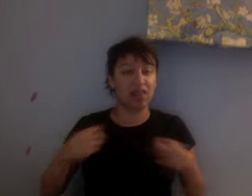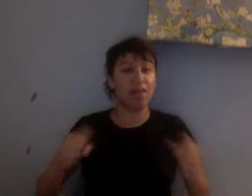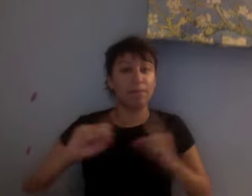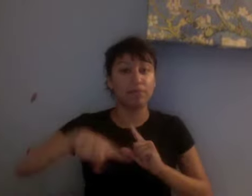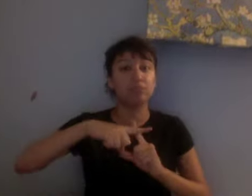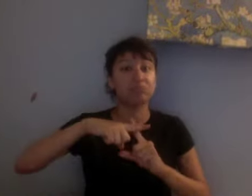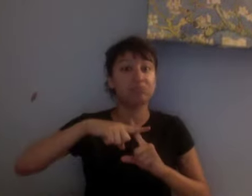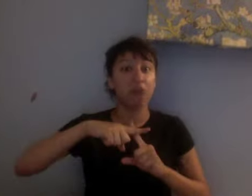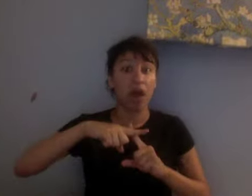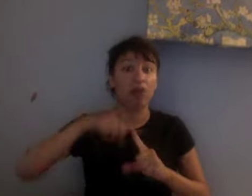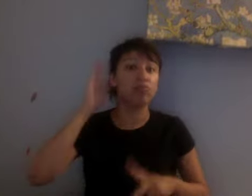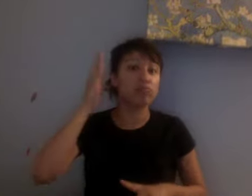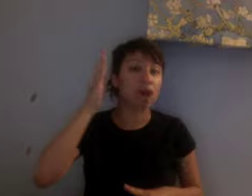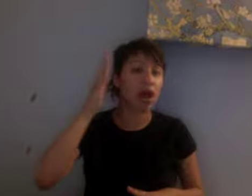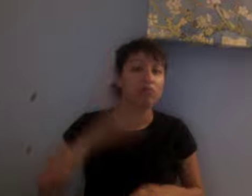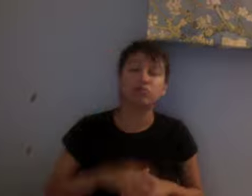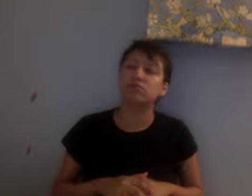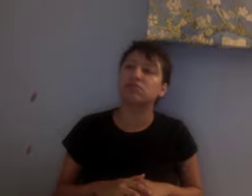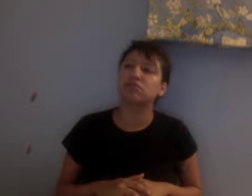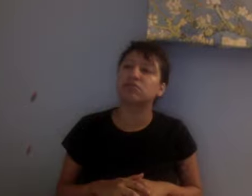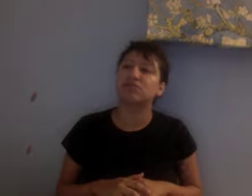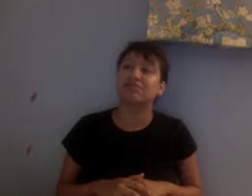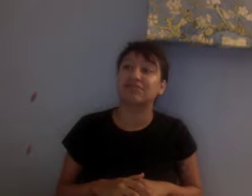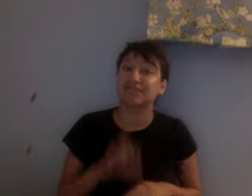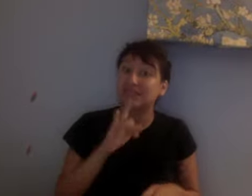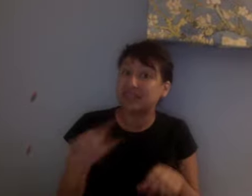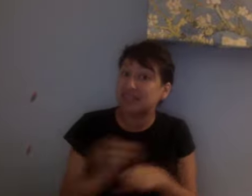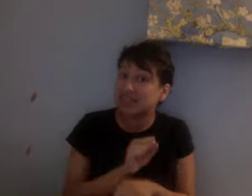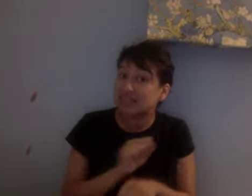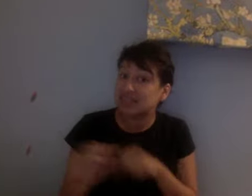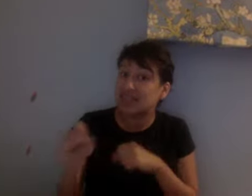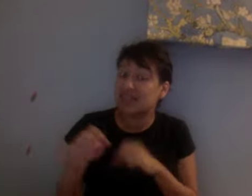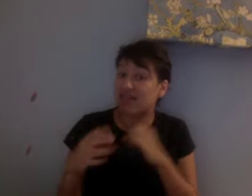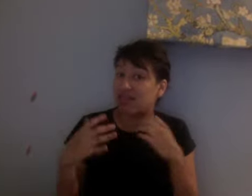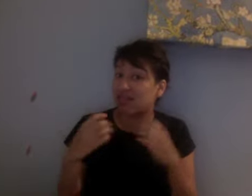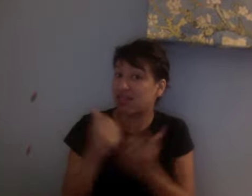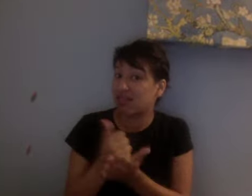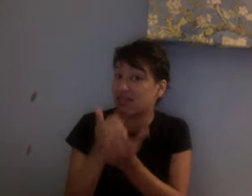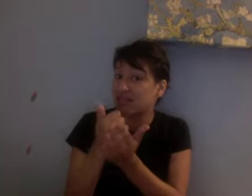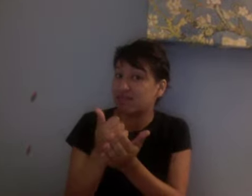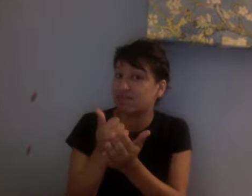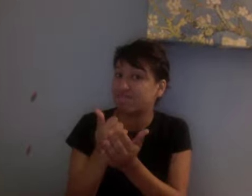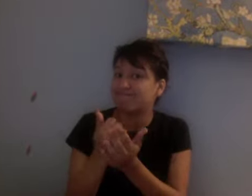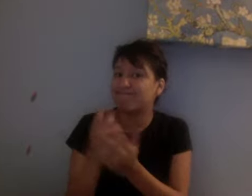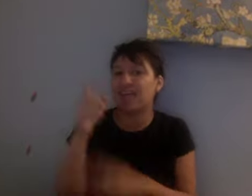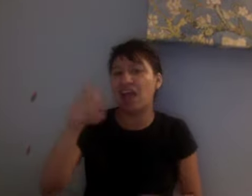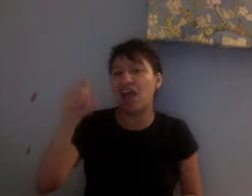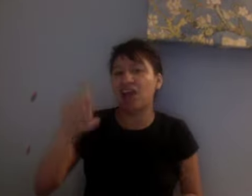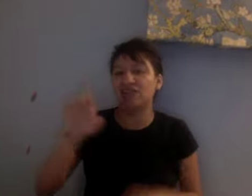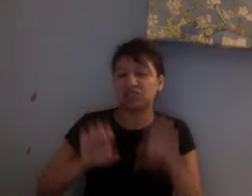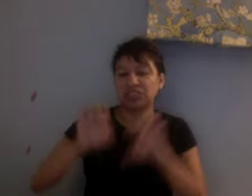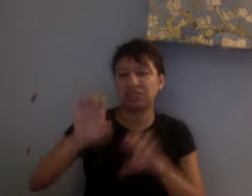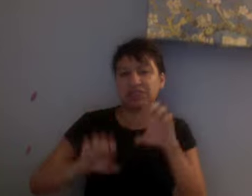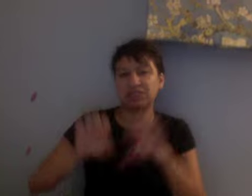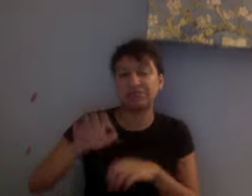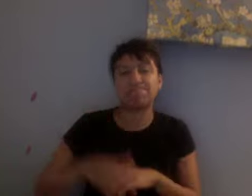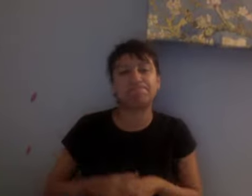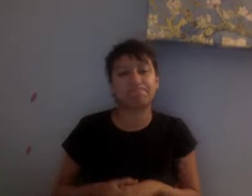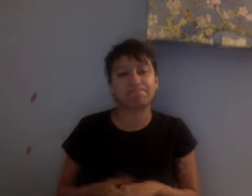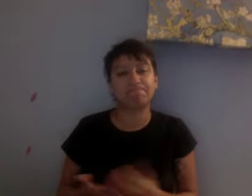helping you? It's going to take an experiment to figure that out. But the connection between mind and body is very powerful. So. Um. Thank you.